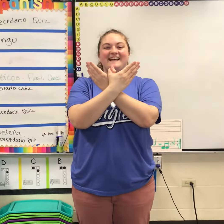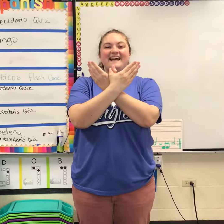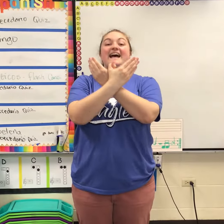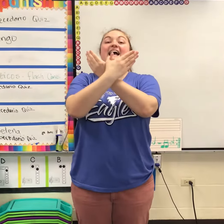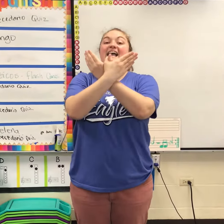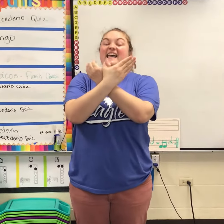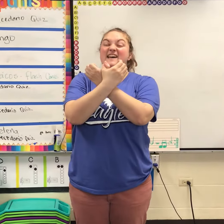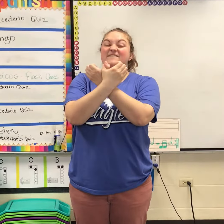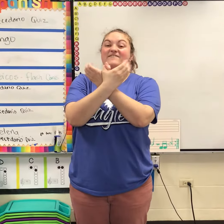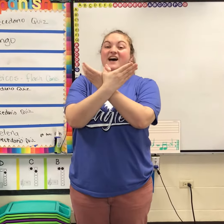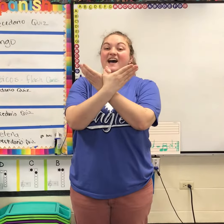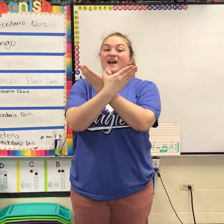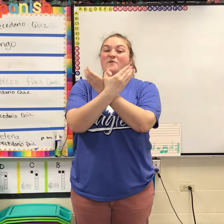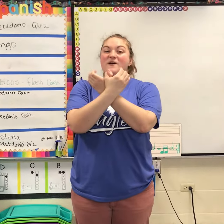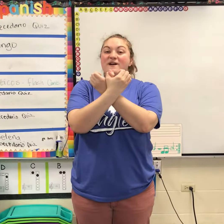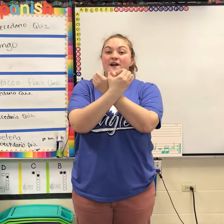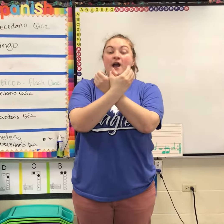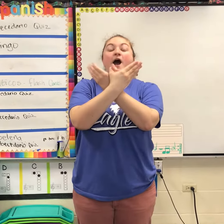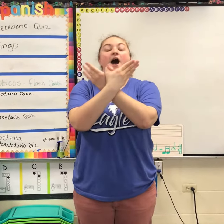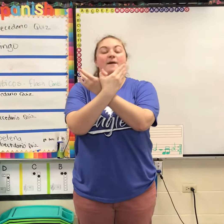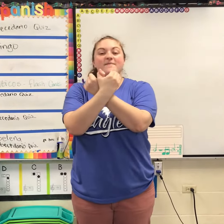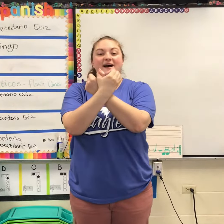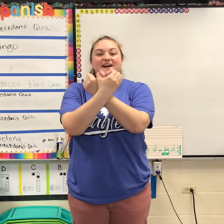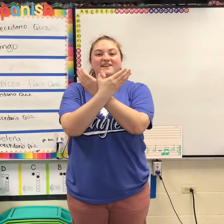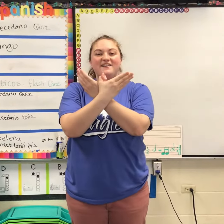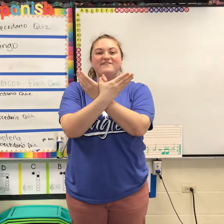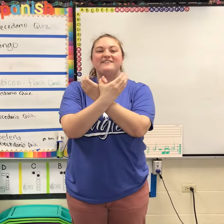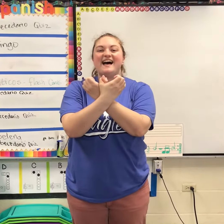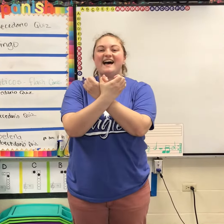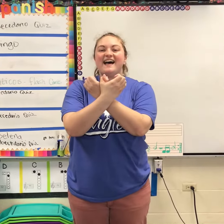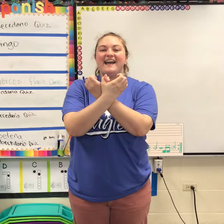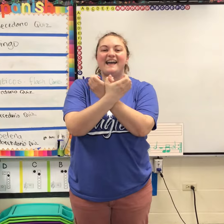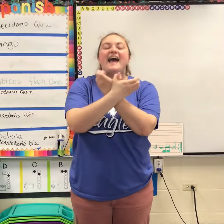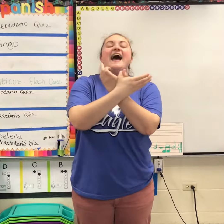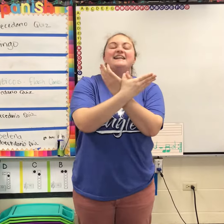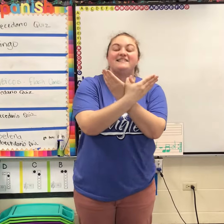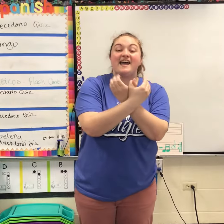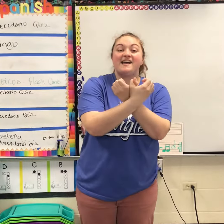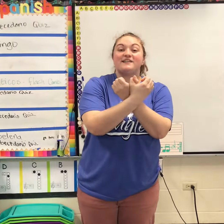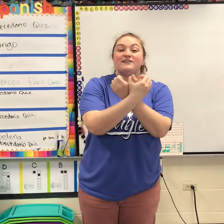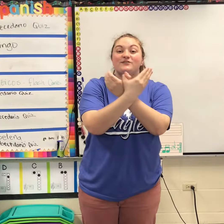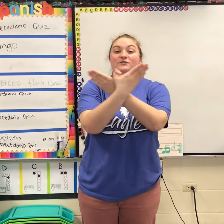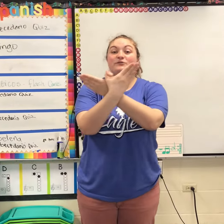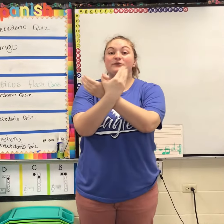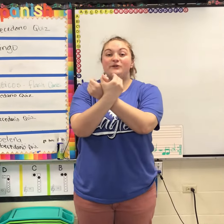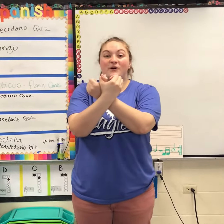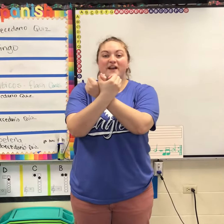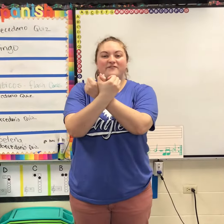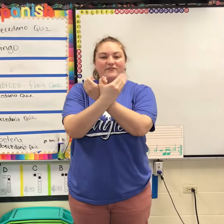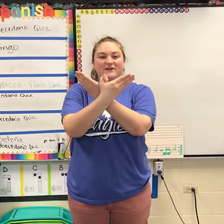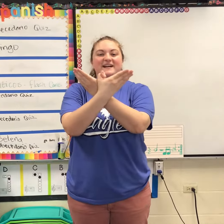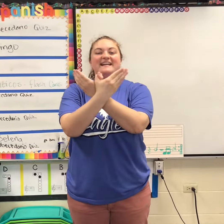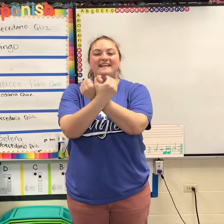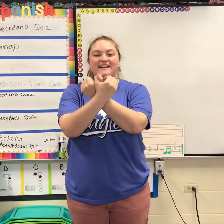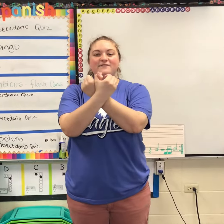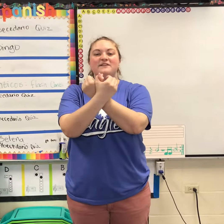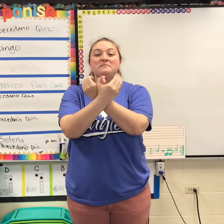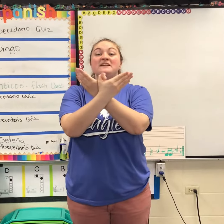If I were a butterfly, I'd thank you Lord for giving me